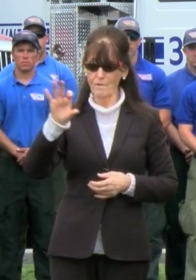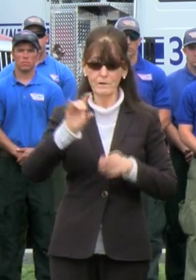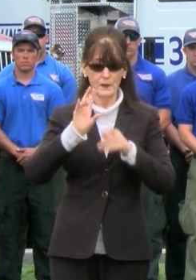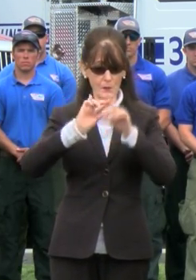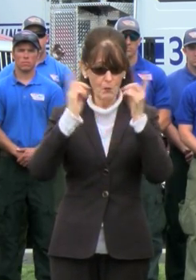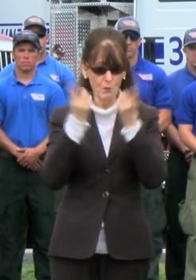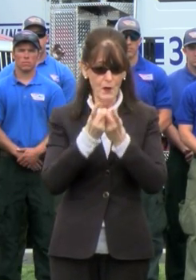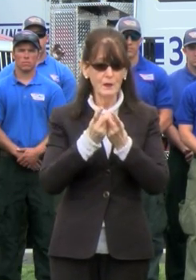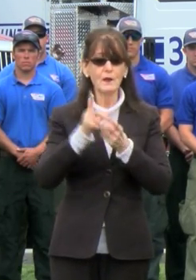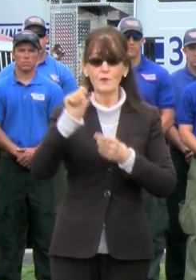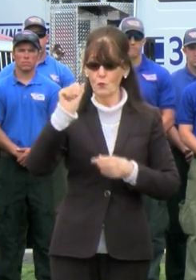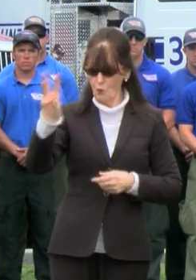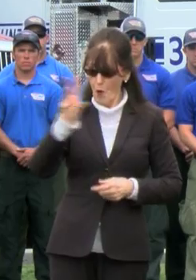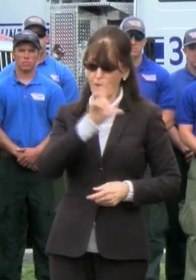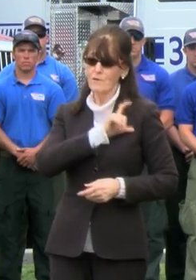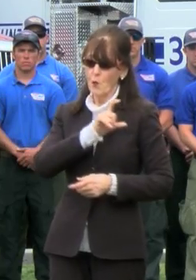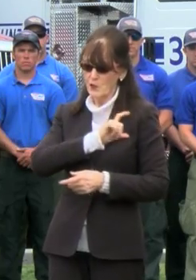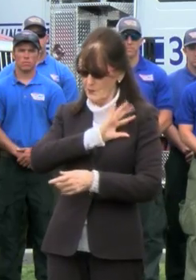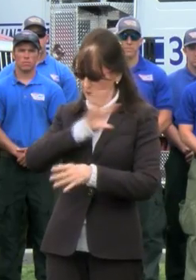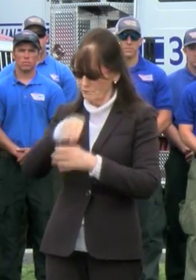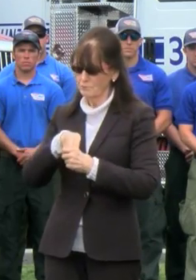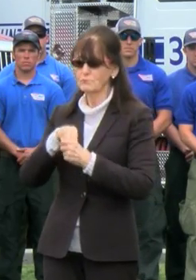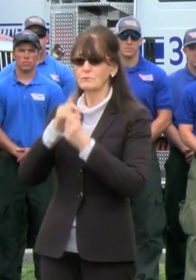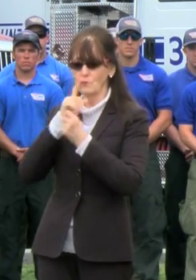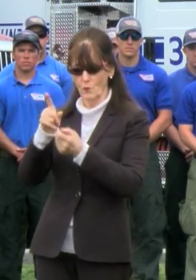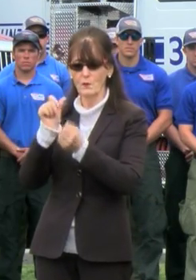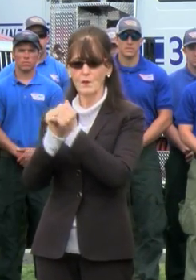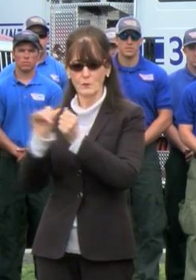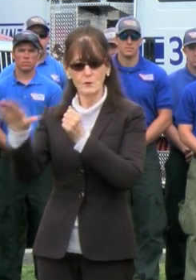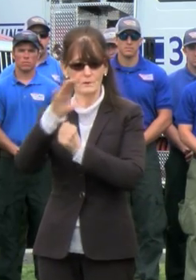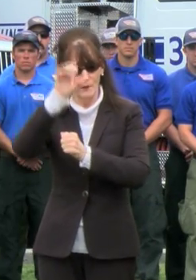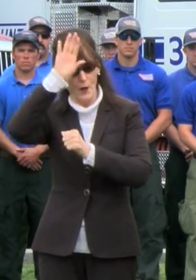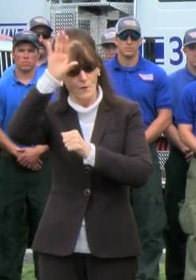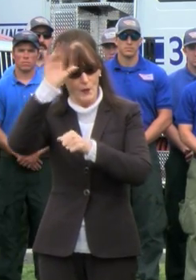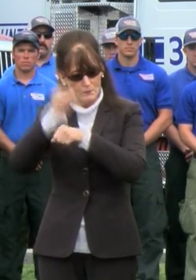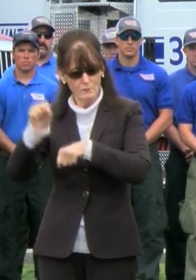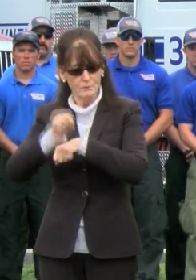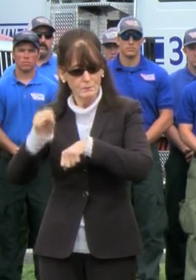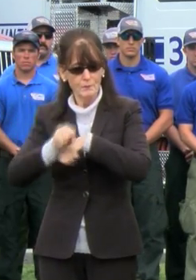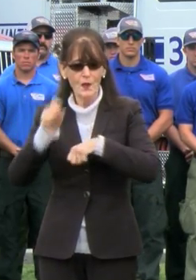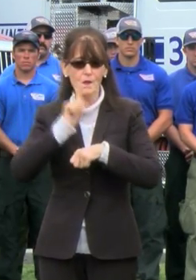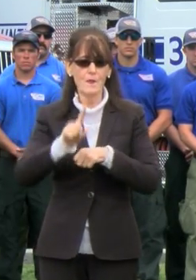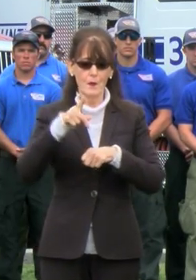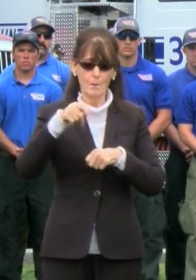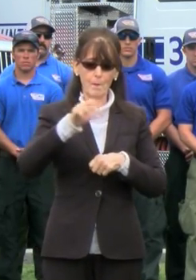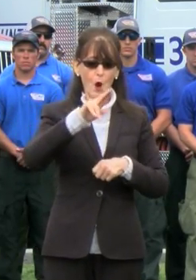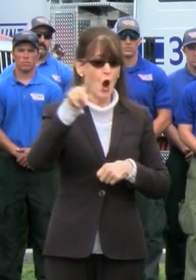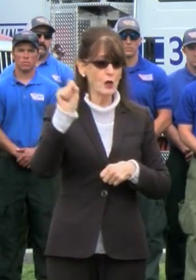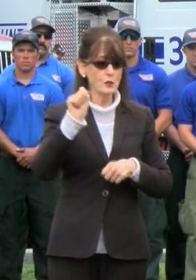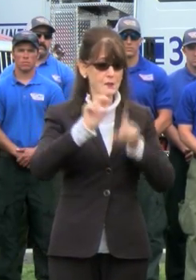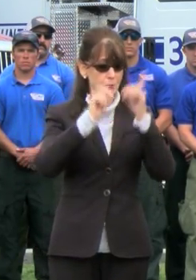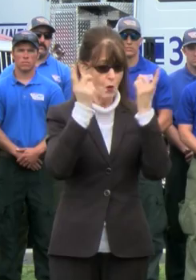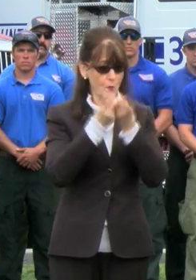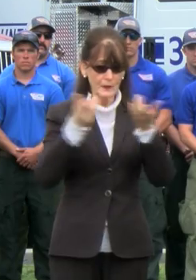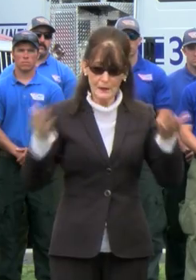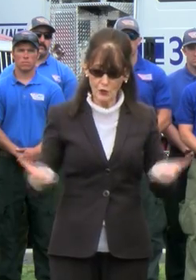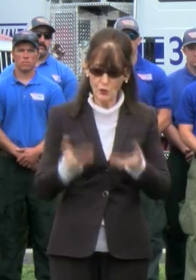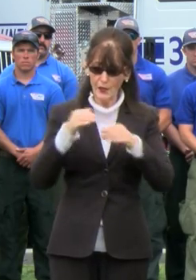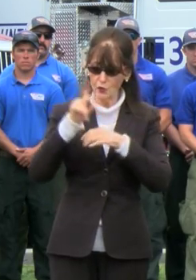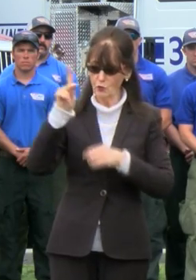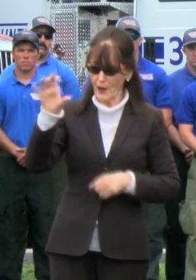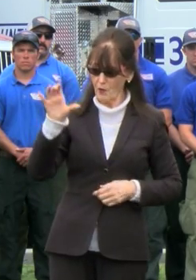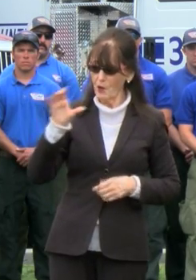enforcement is on the front lines with our firefighters doing evacuation. The Parks Department. Here in Kern County,